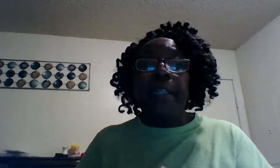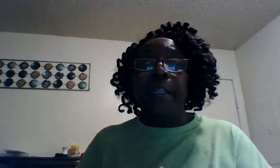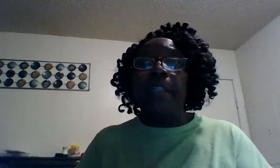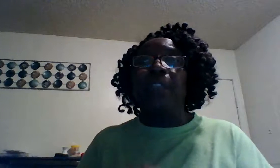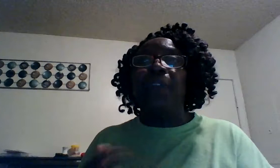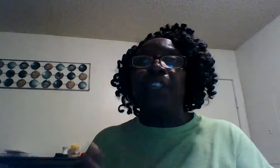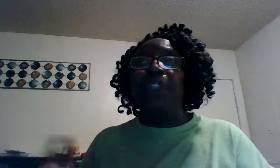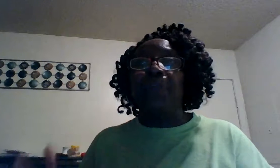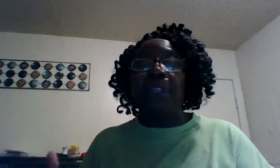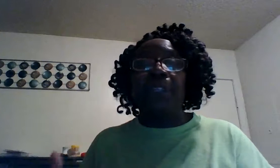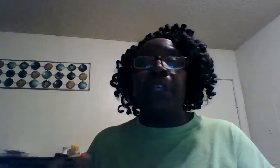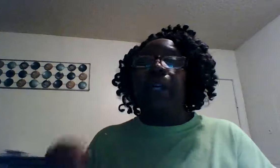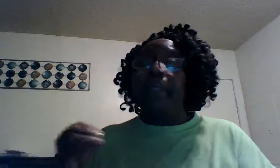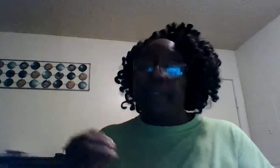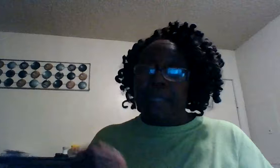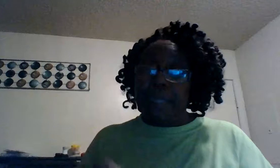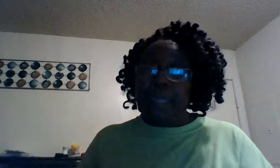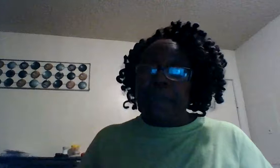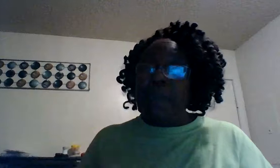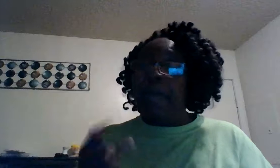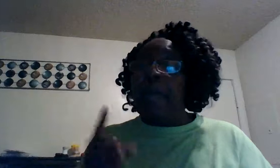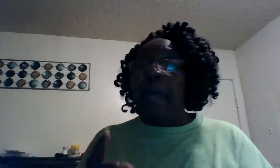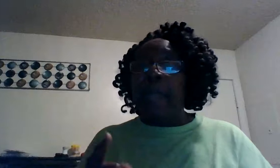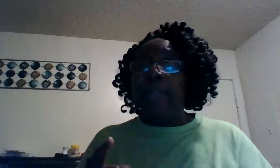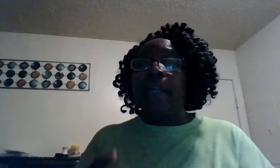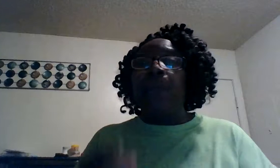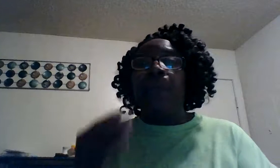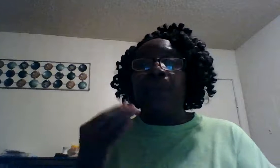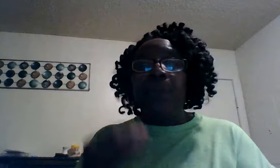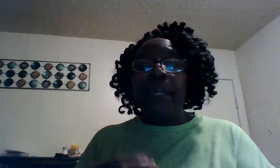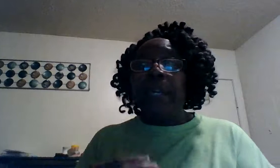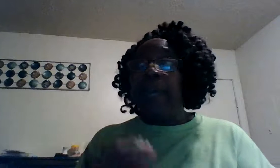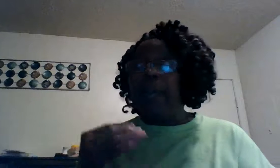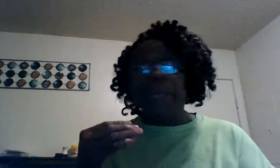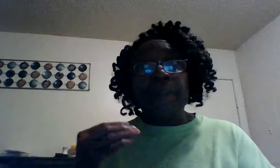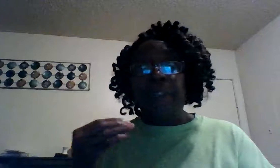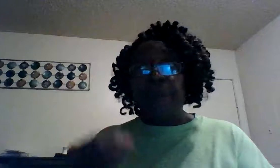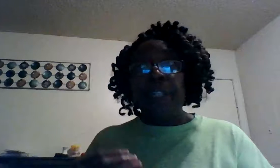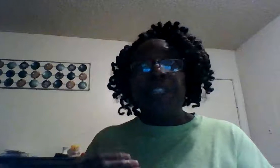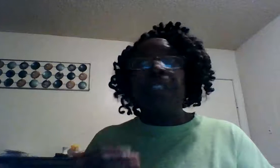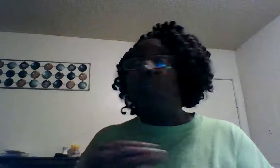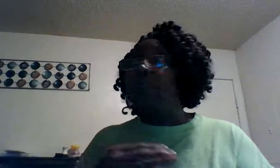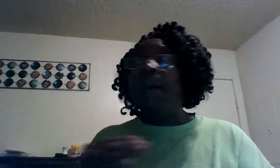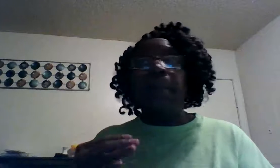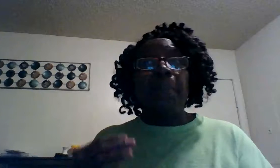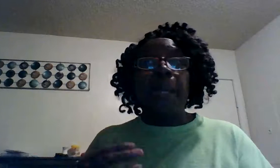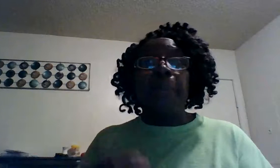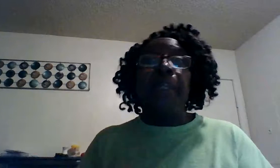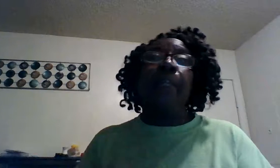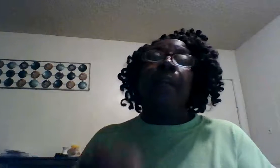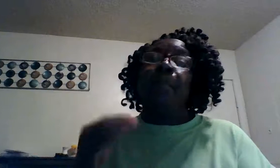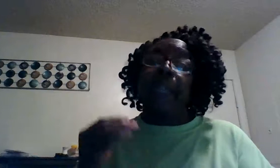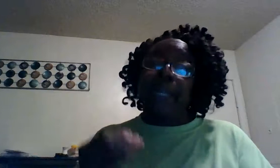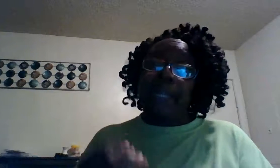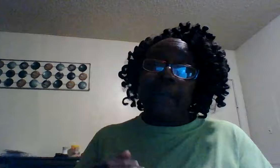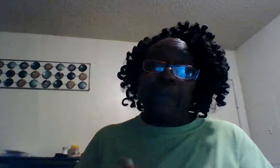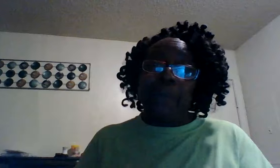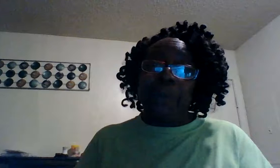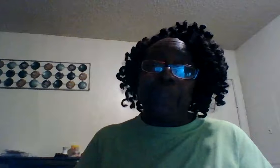against flesh and blood it's the enemy behind it when we even christian whoever it may be being influenced